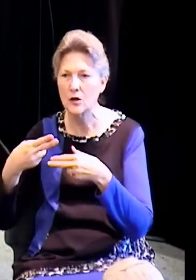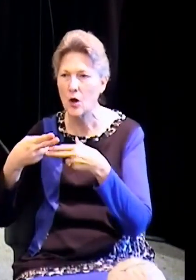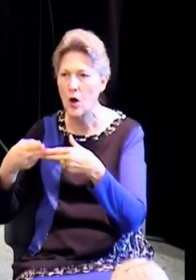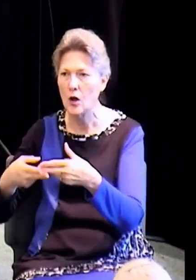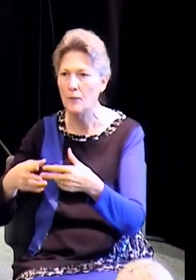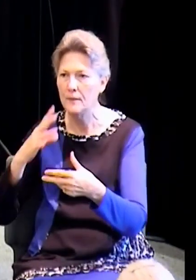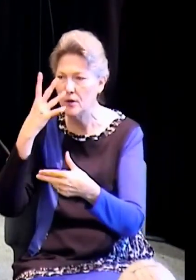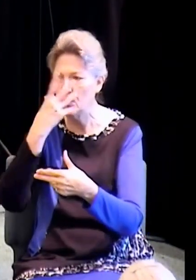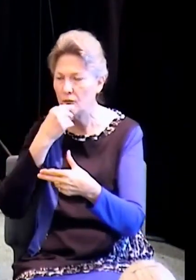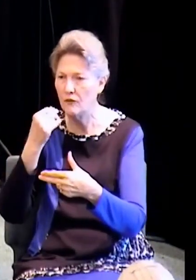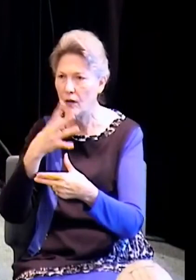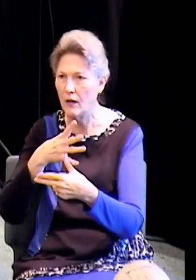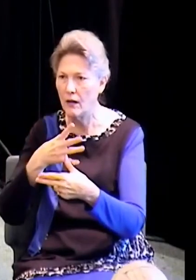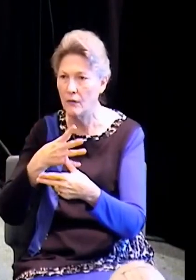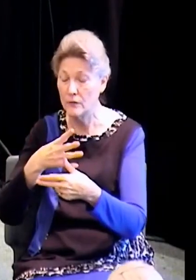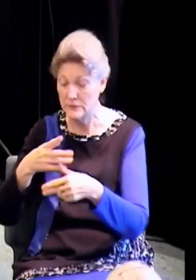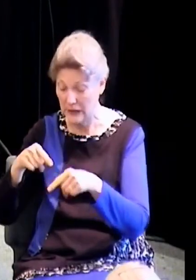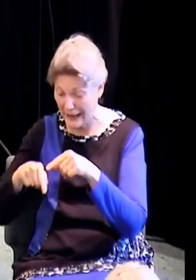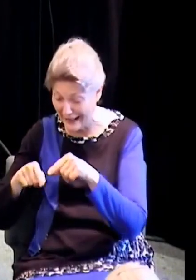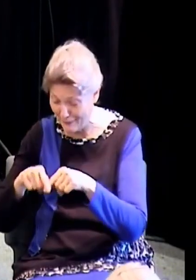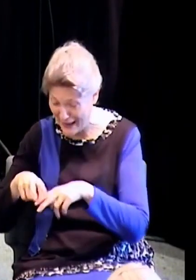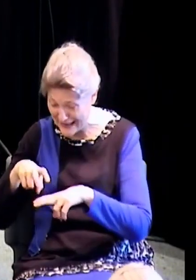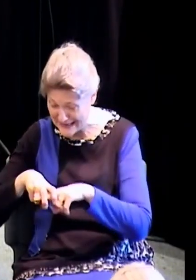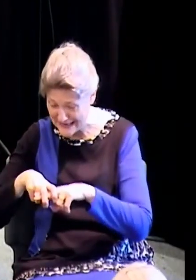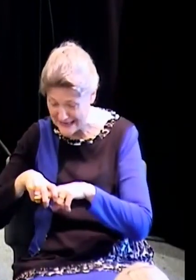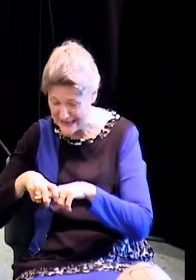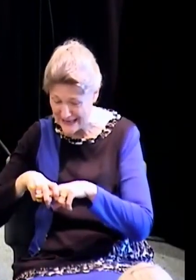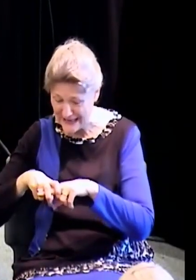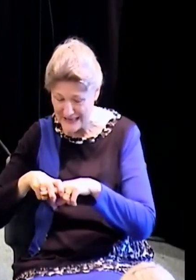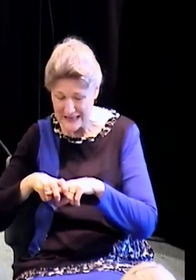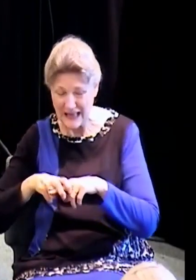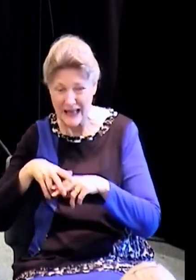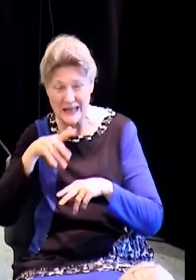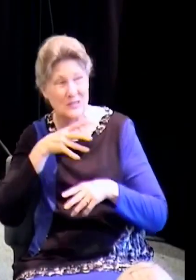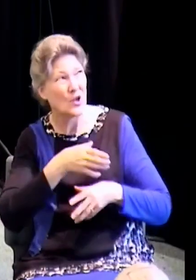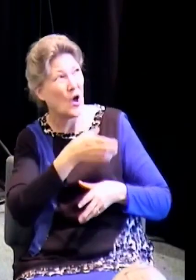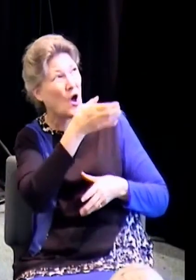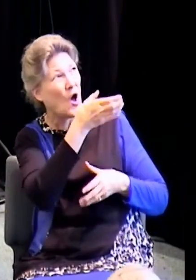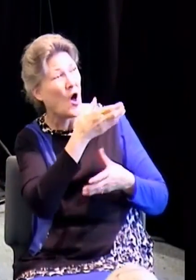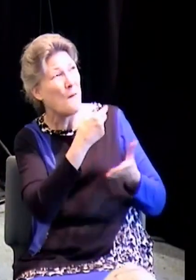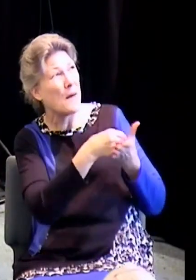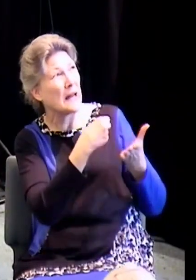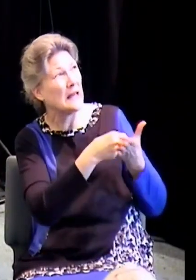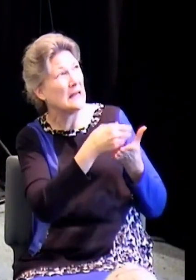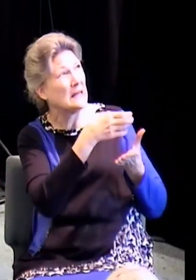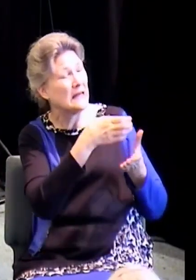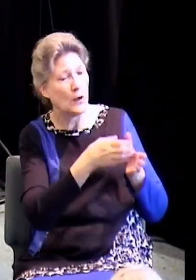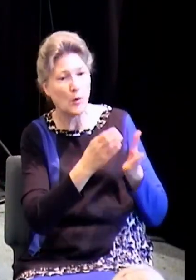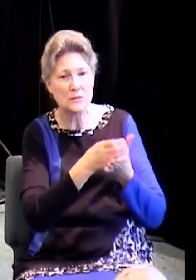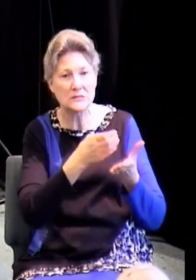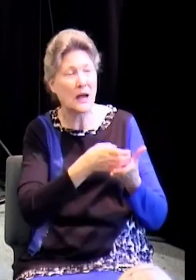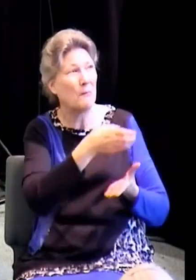Alms. I can't walk. Alms. There was an expectation when he went to temple that day.